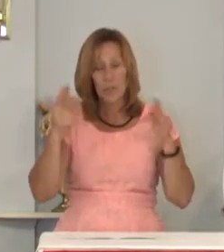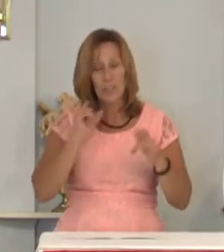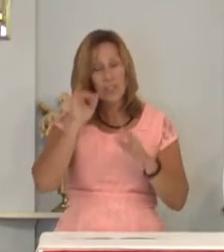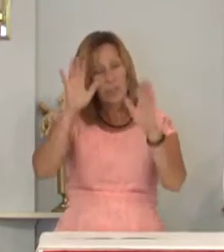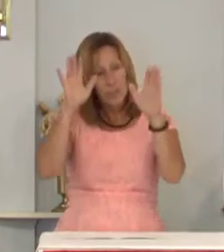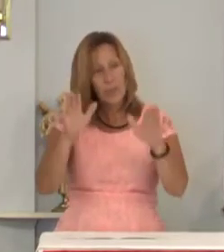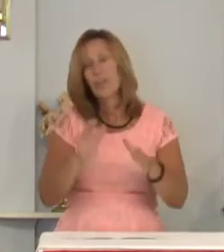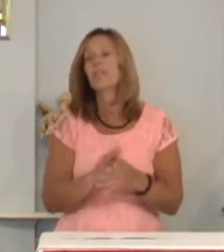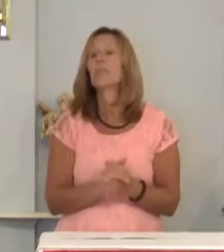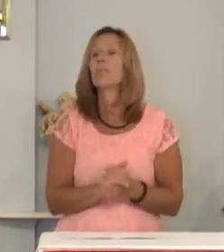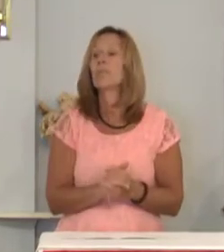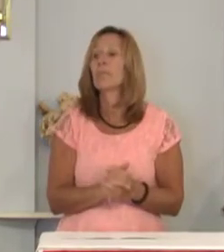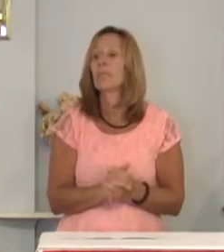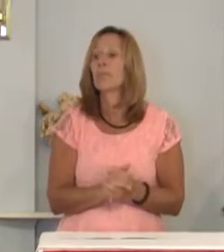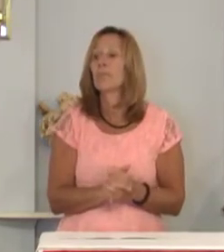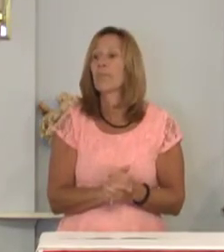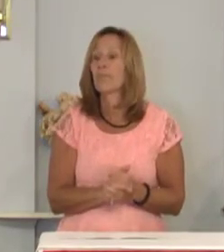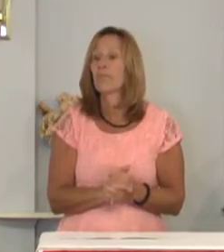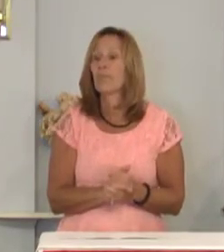mercy is great